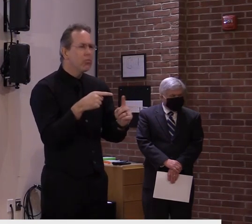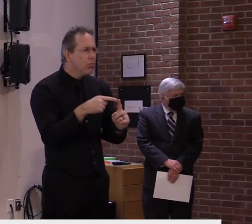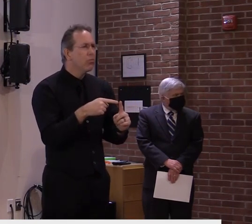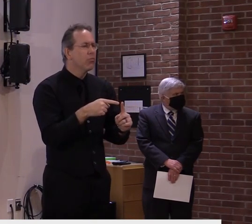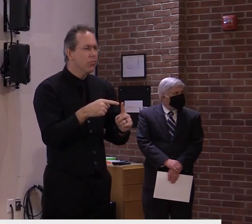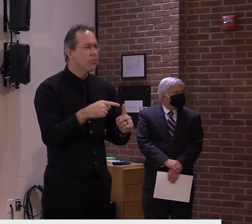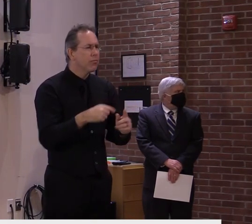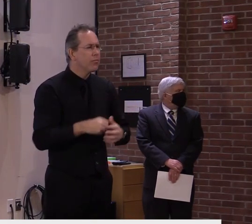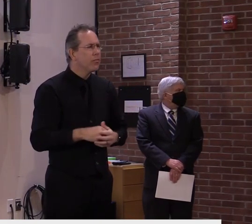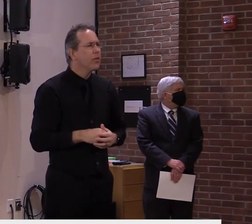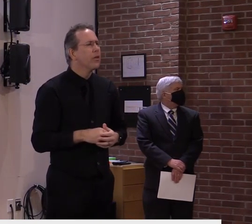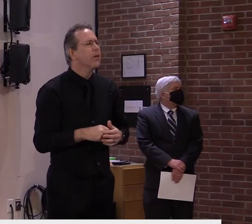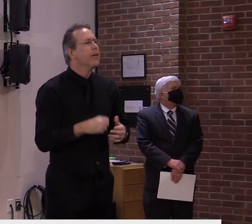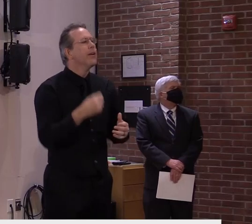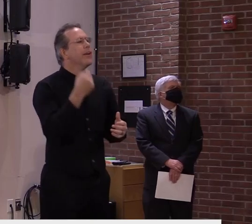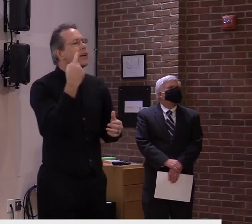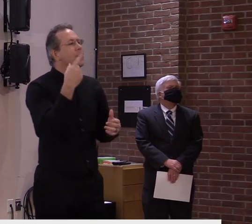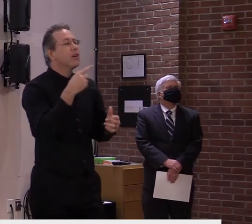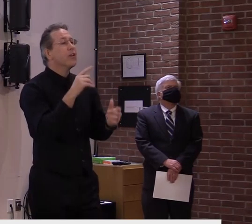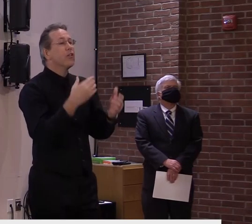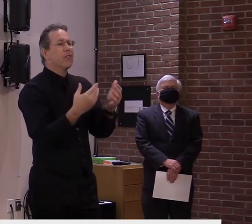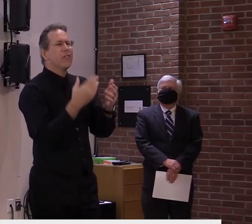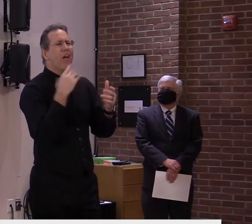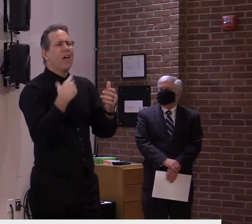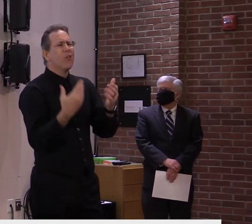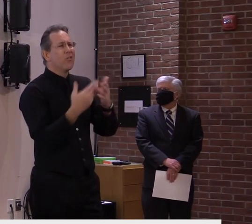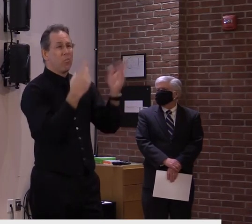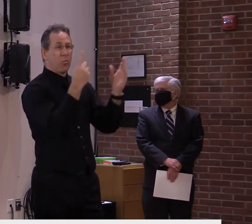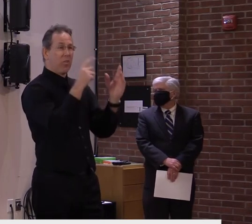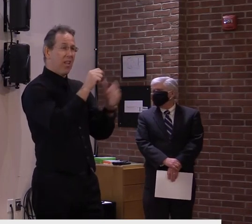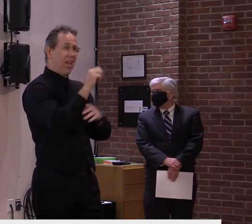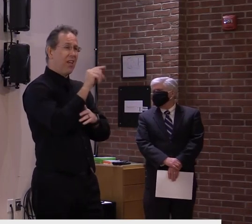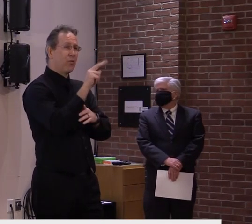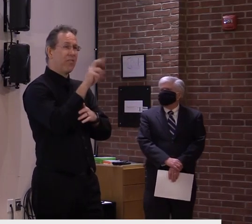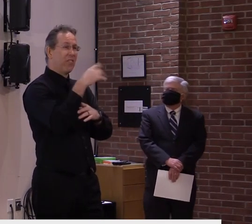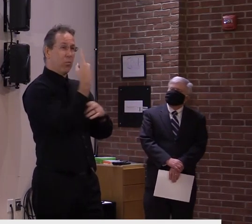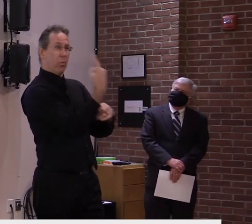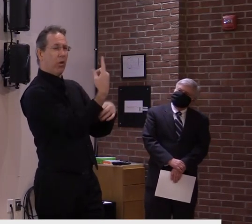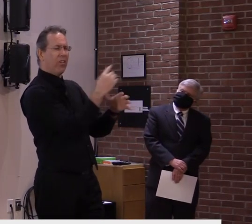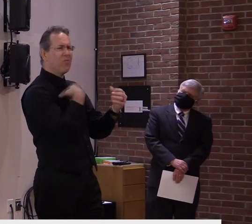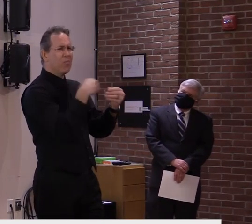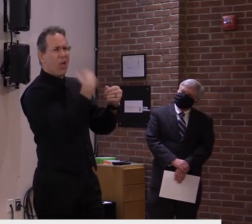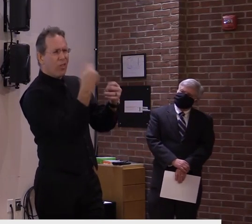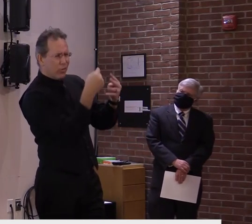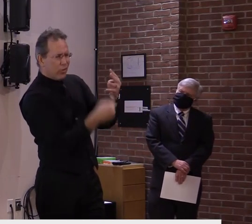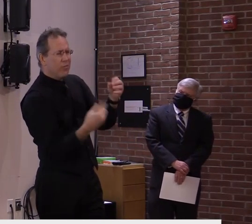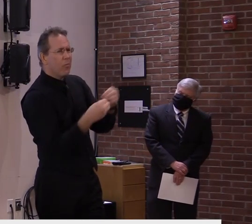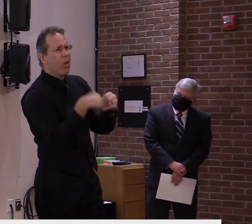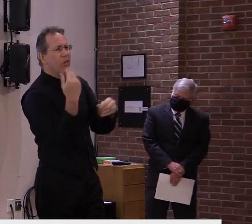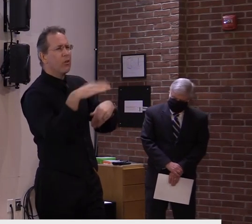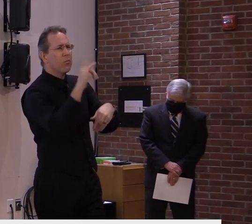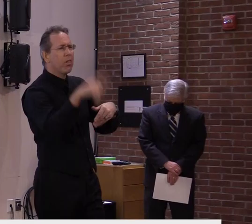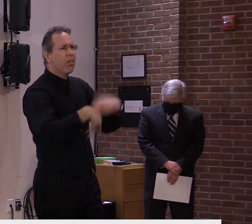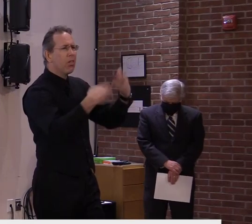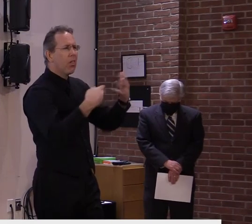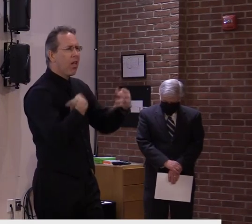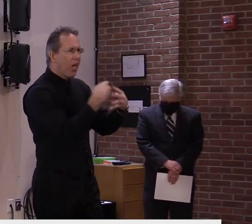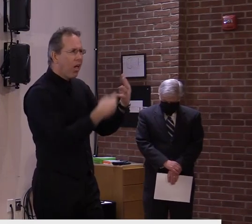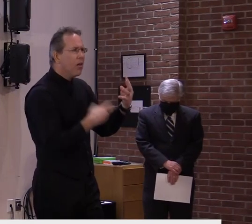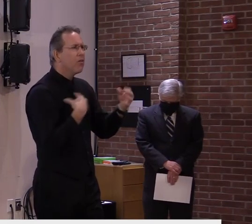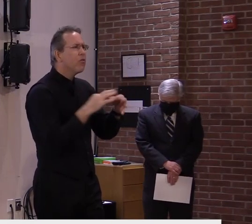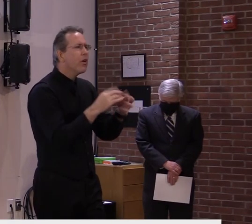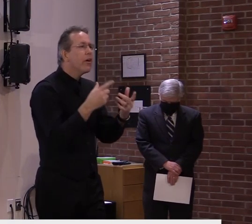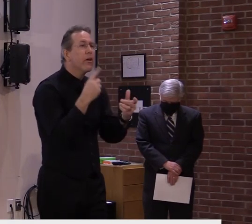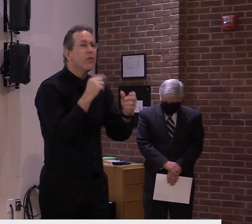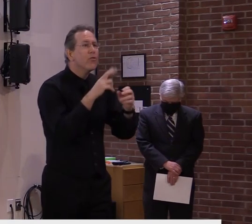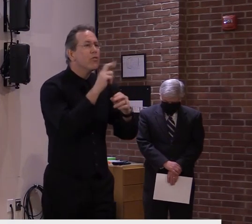bills introduced along those lines. But this is a restructuring of government. So this is in the realm of our